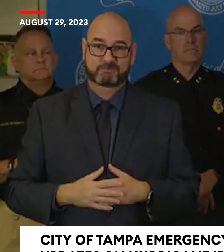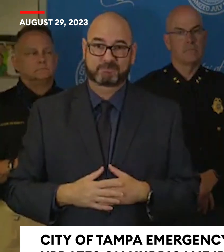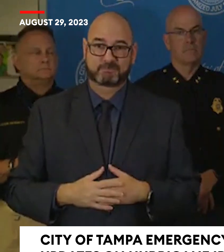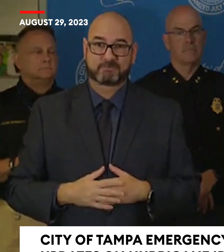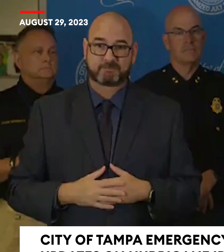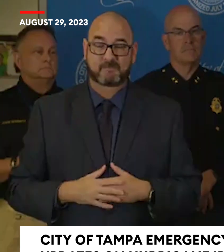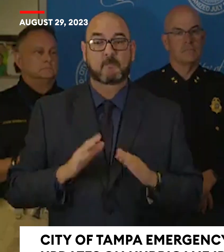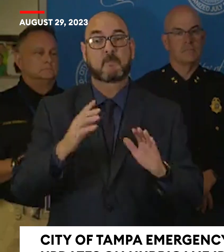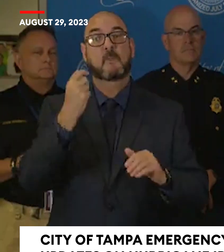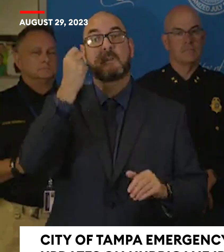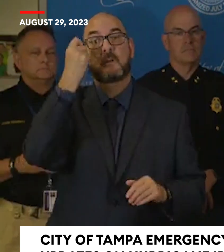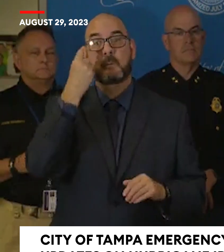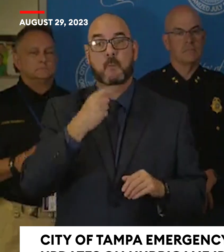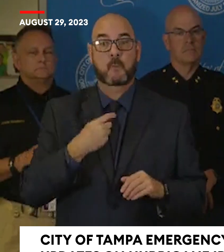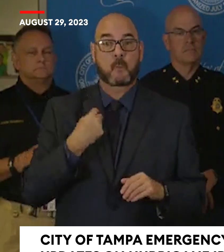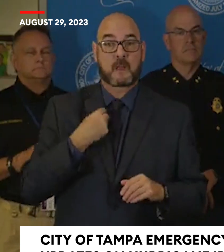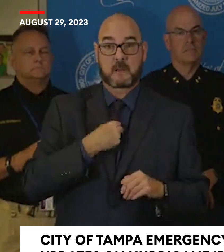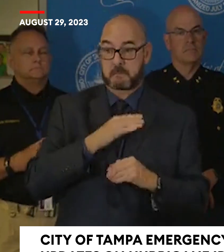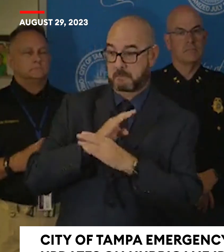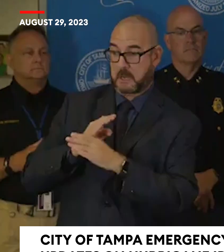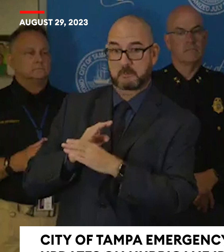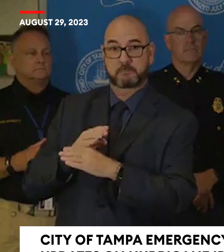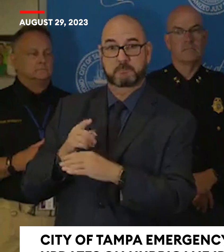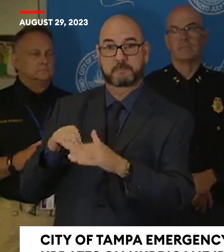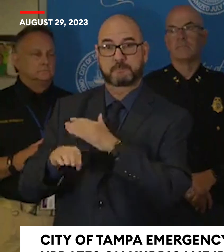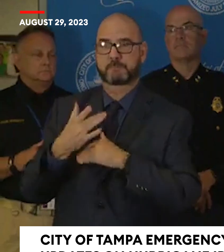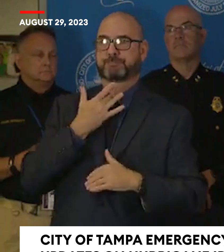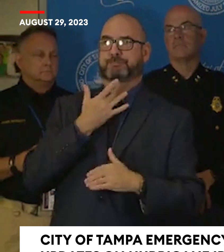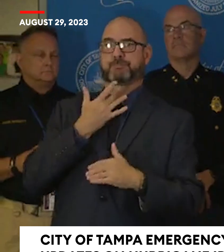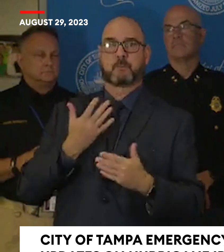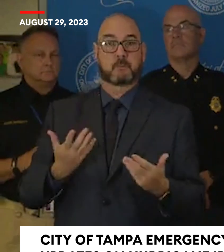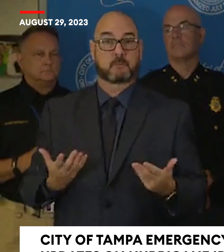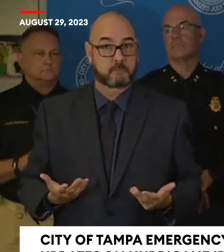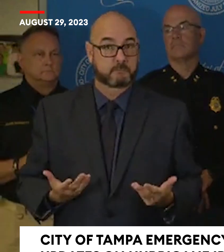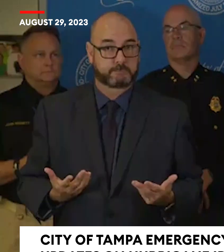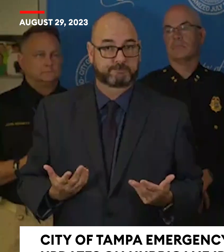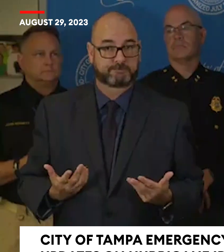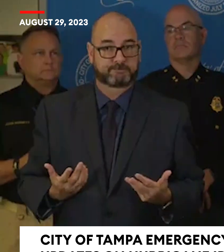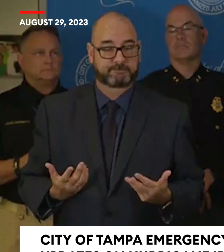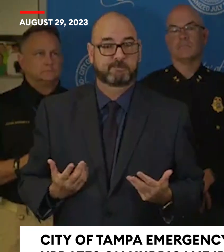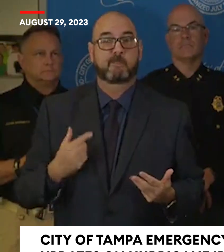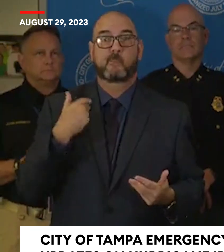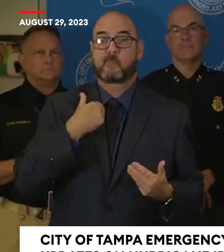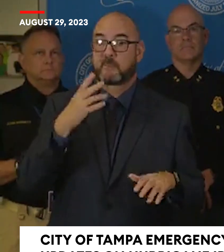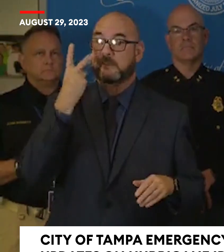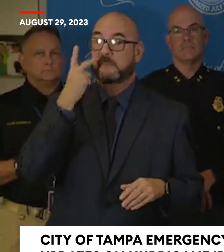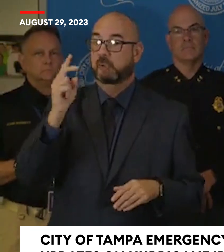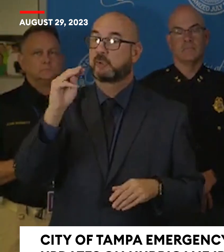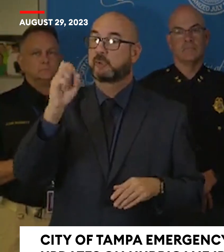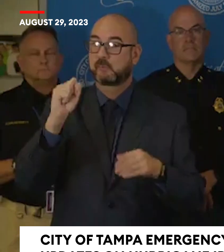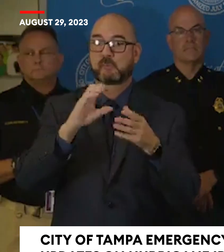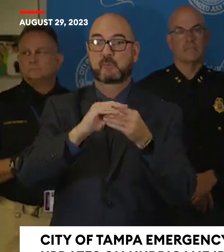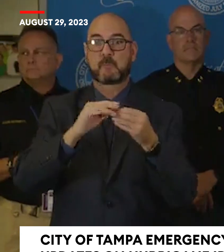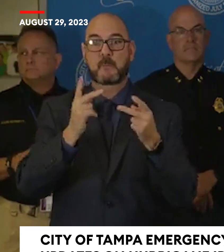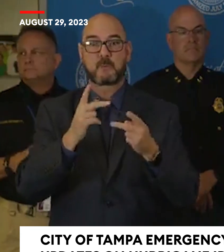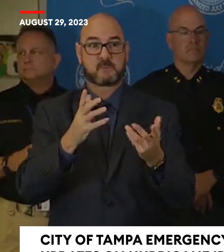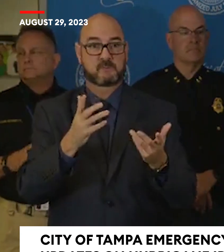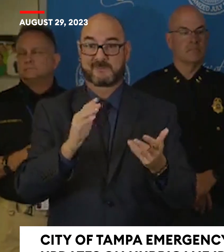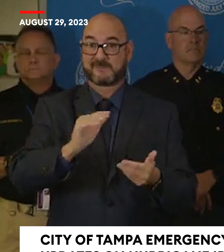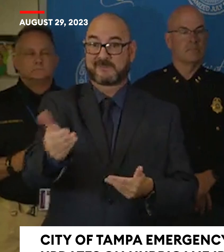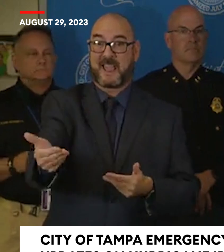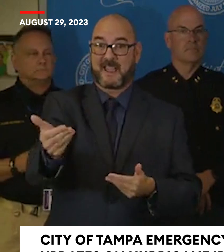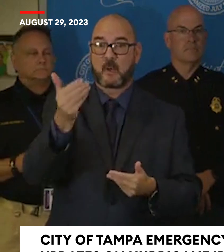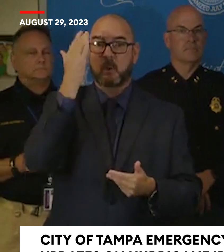individuals and families lost their lives because they waited too long and were killed by the